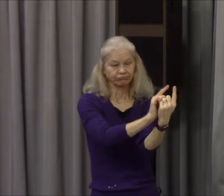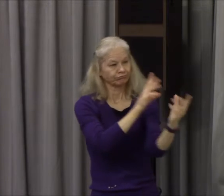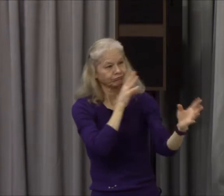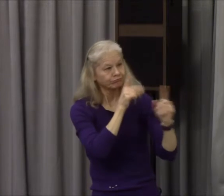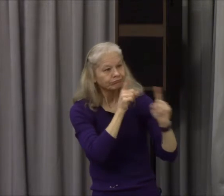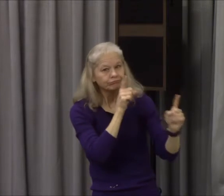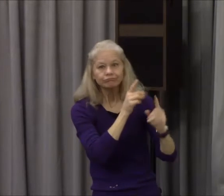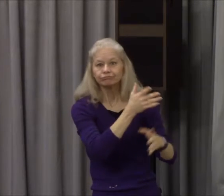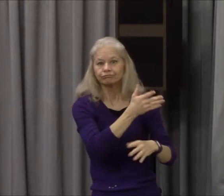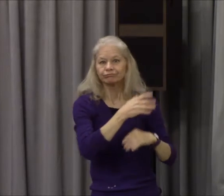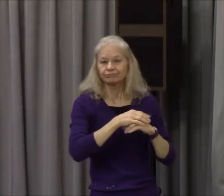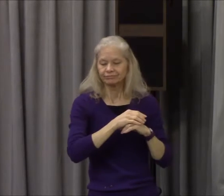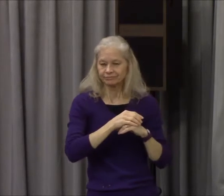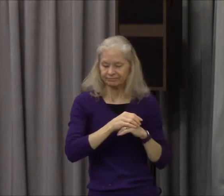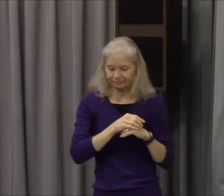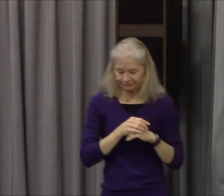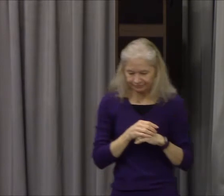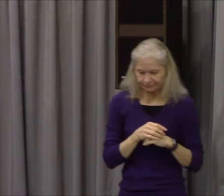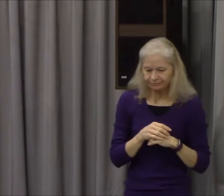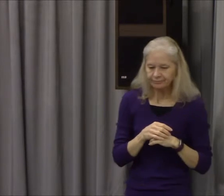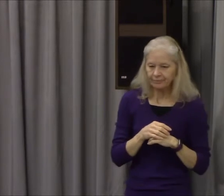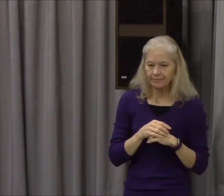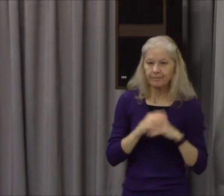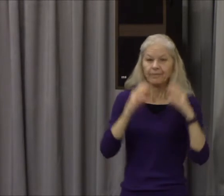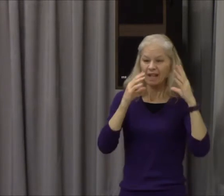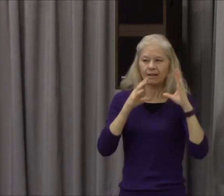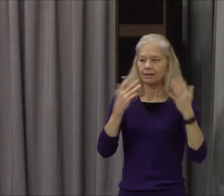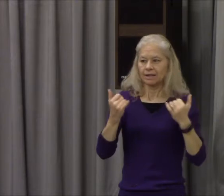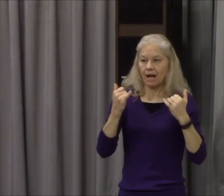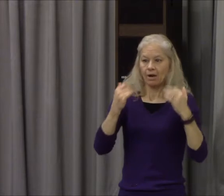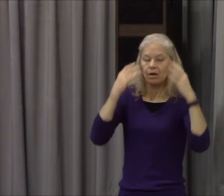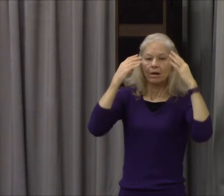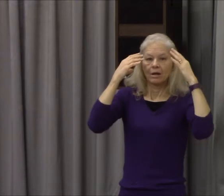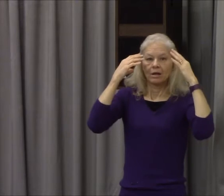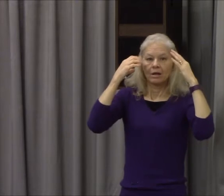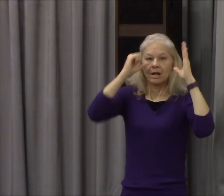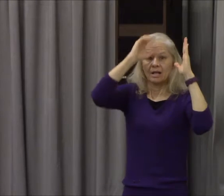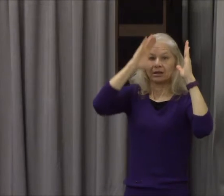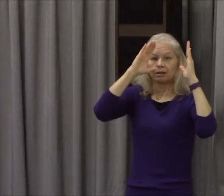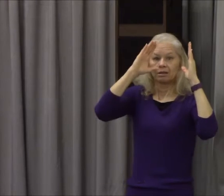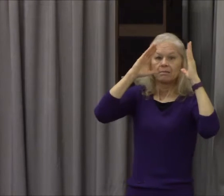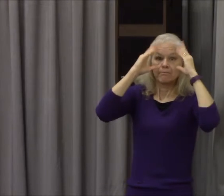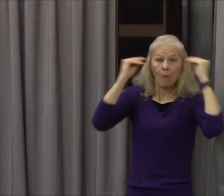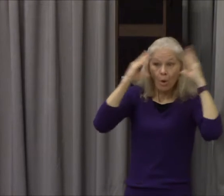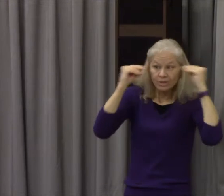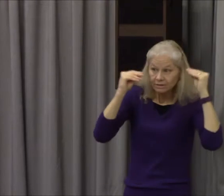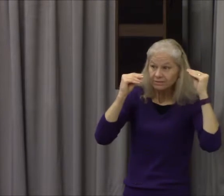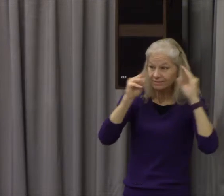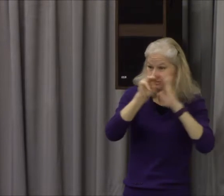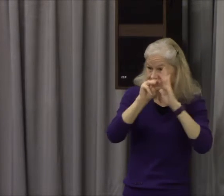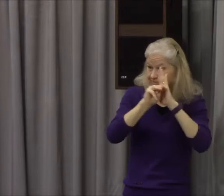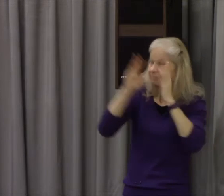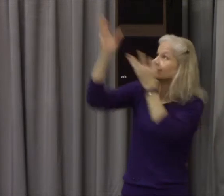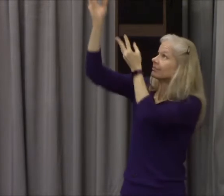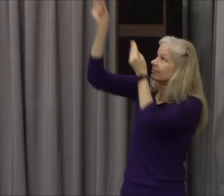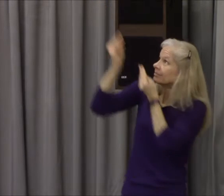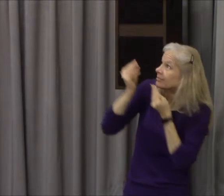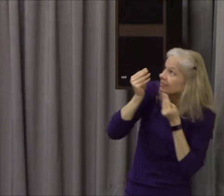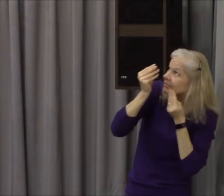says for this commandment which I command thee this day is not hidden from thee neither is it